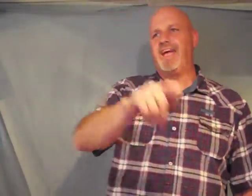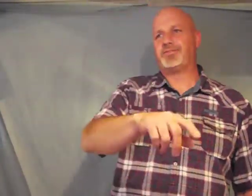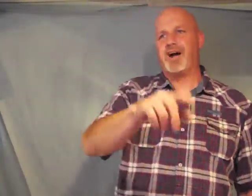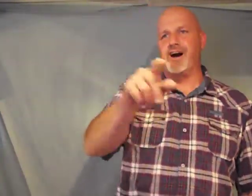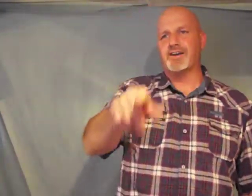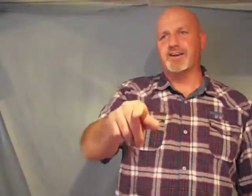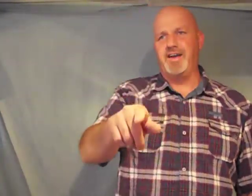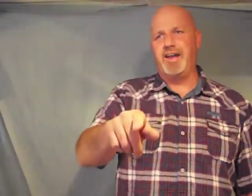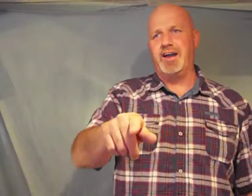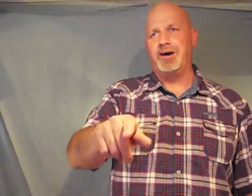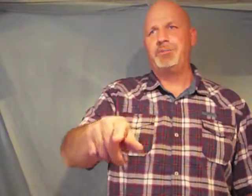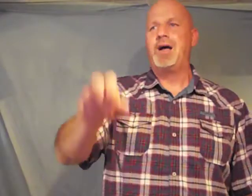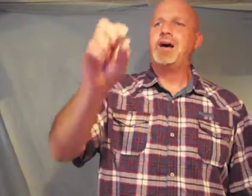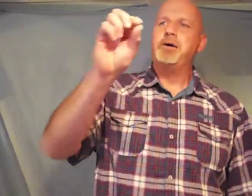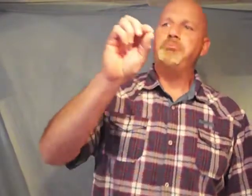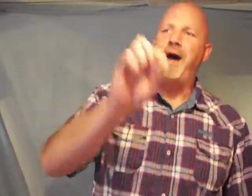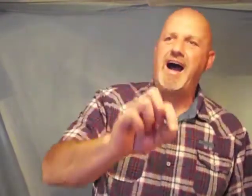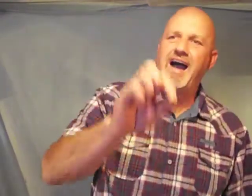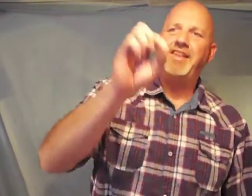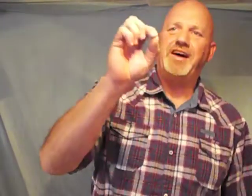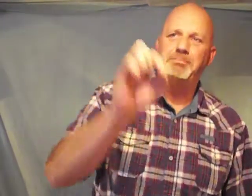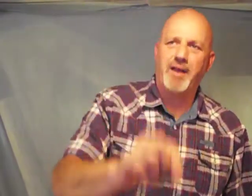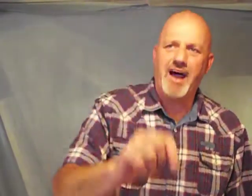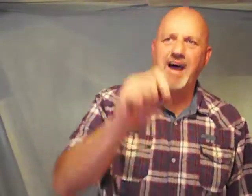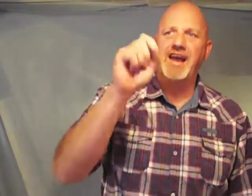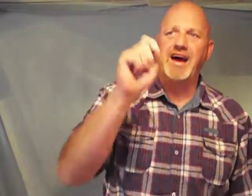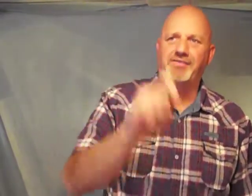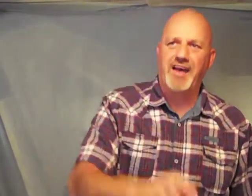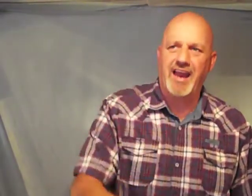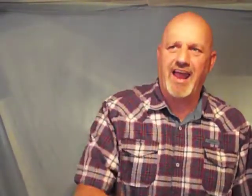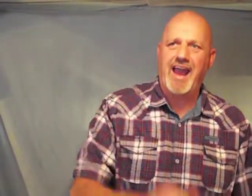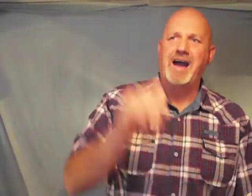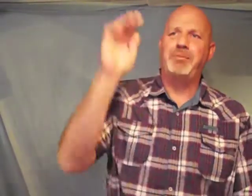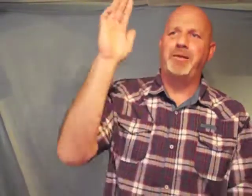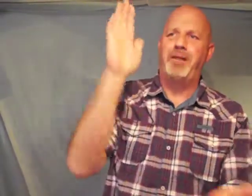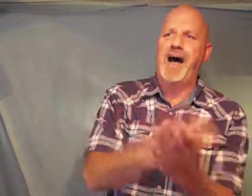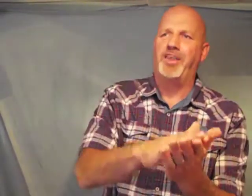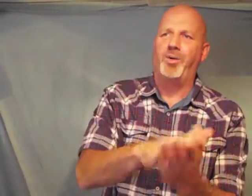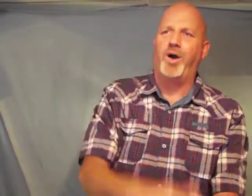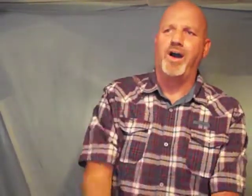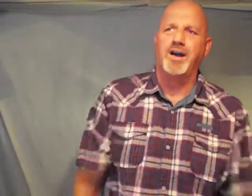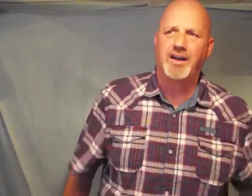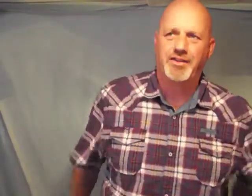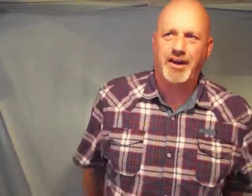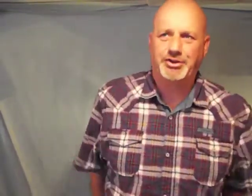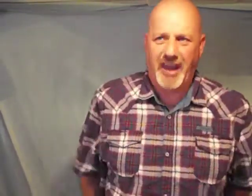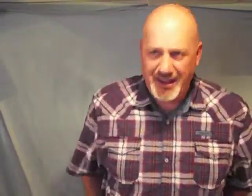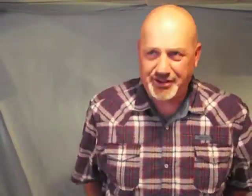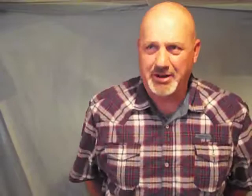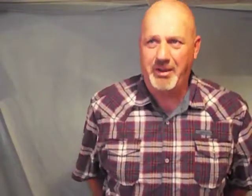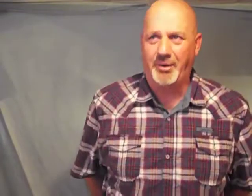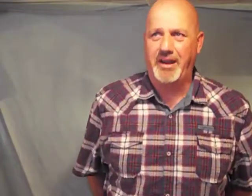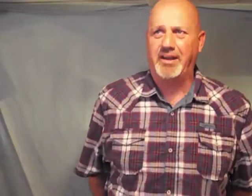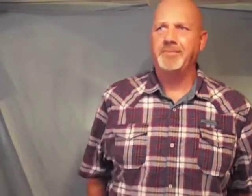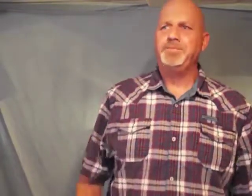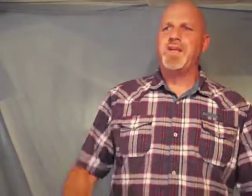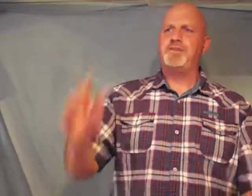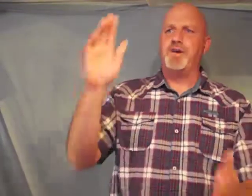have conquered him by the blood of the lamb and by the word of their testimony for